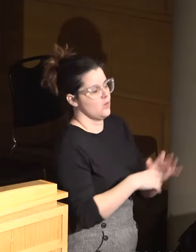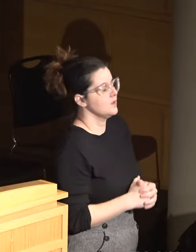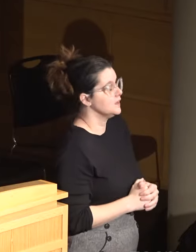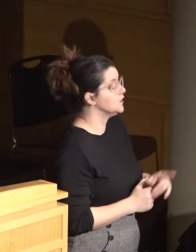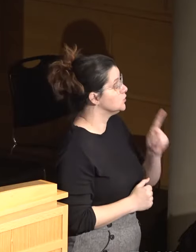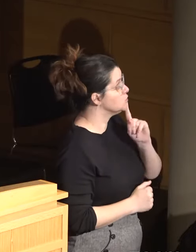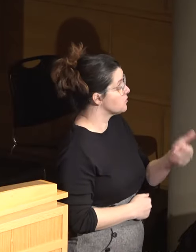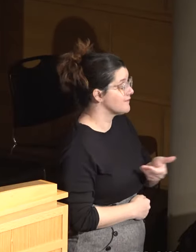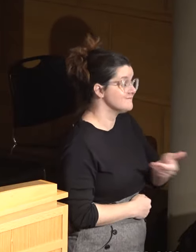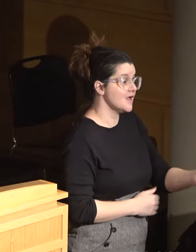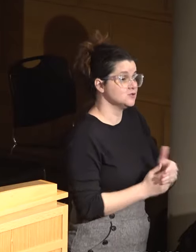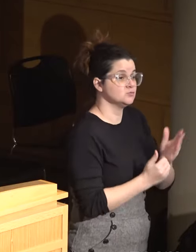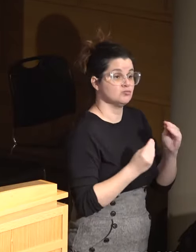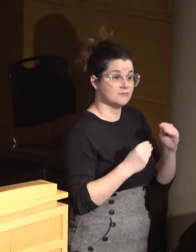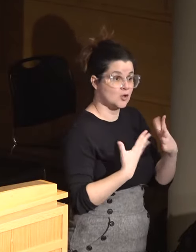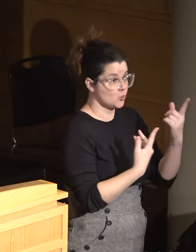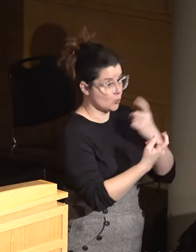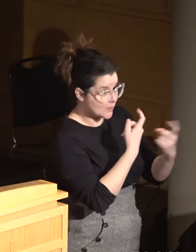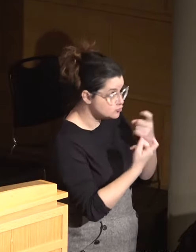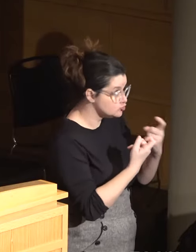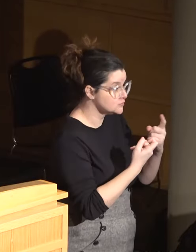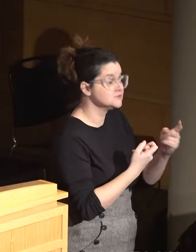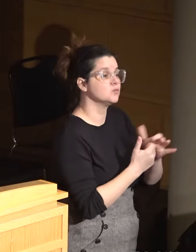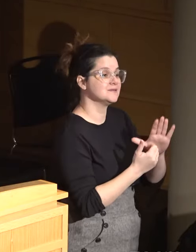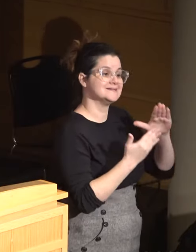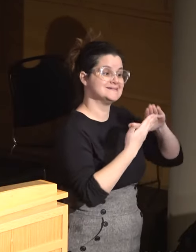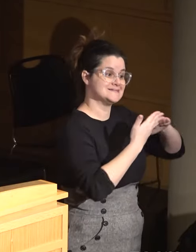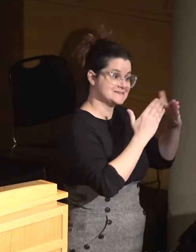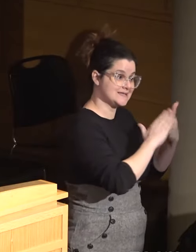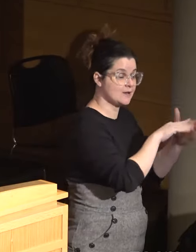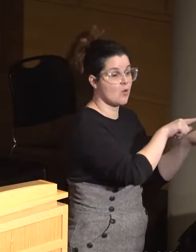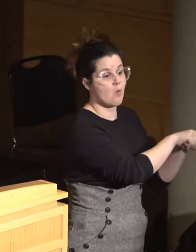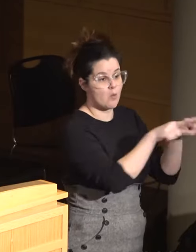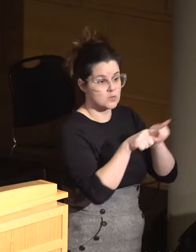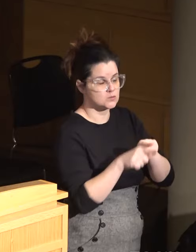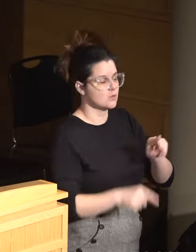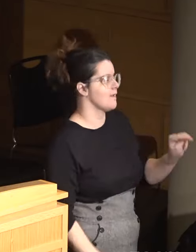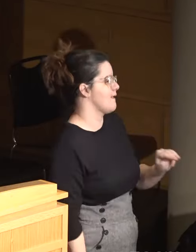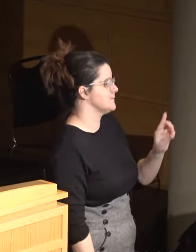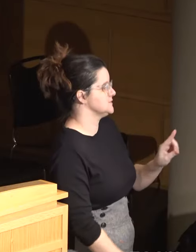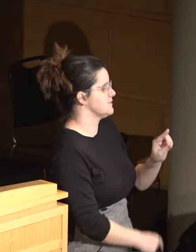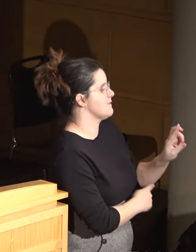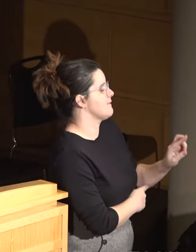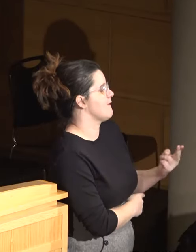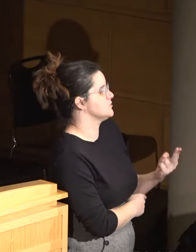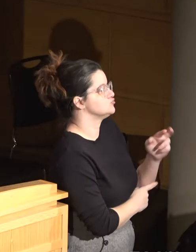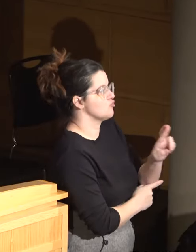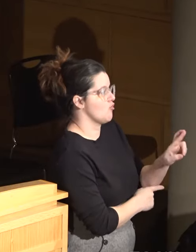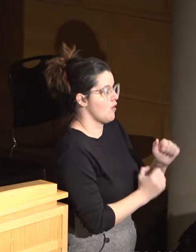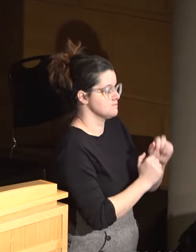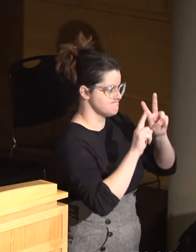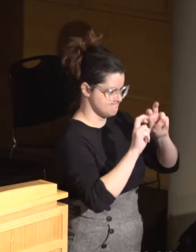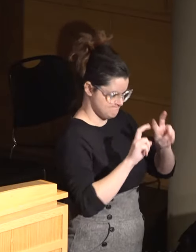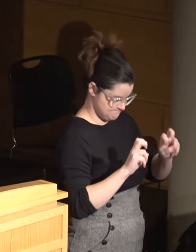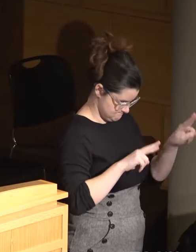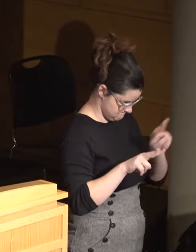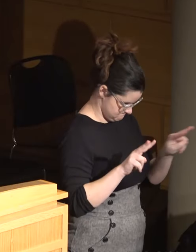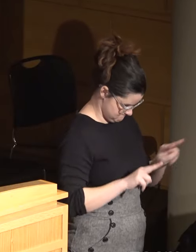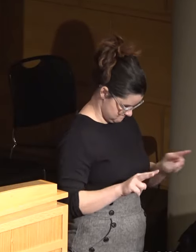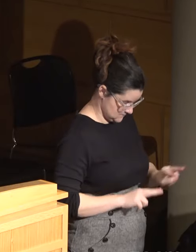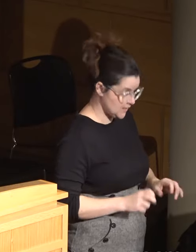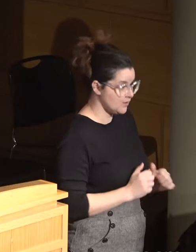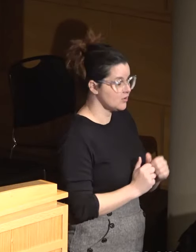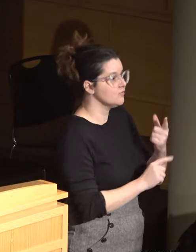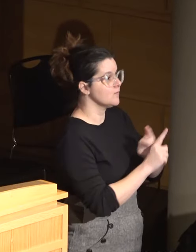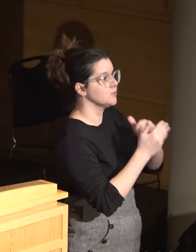were invited to provide questions, which the city and the Minnesota Department of Human Rights looked at a series of questions that were